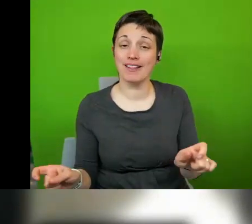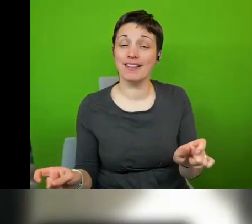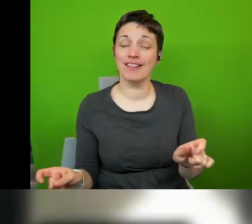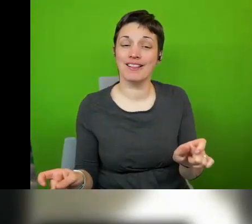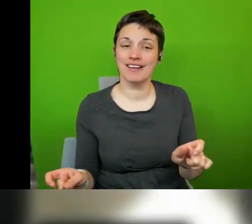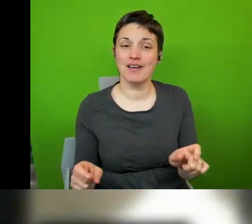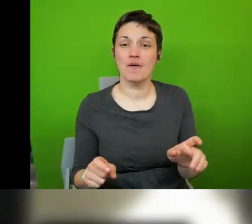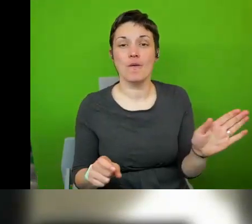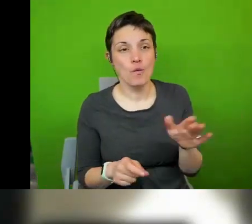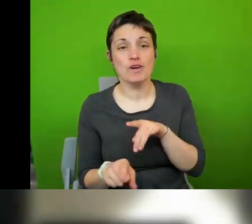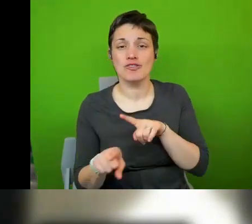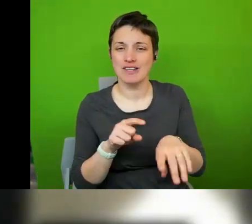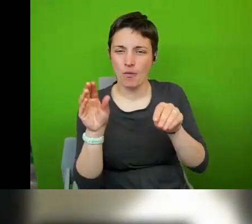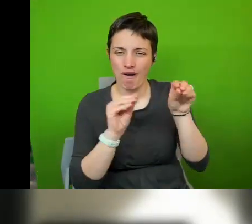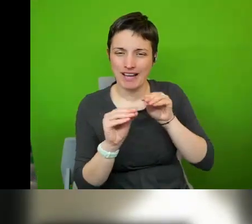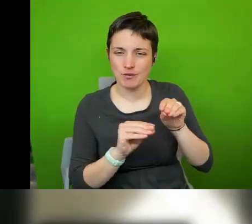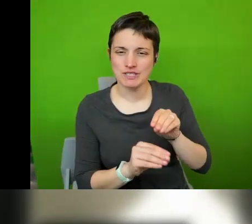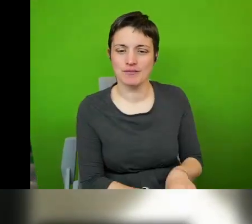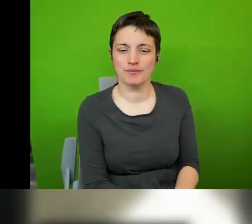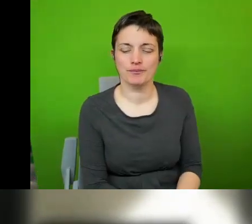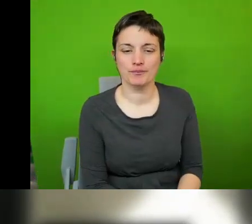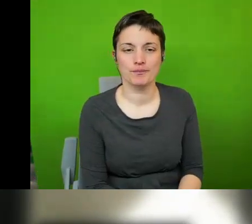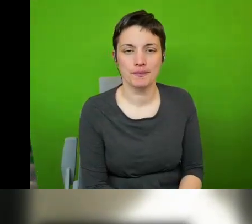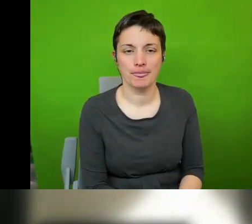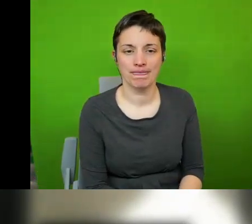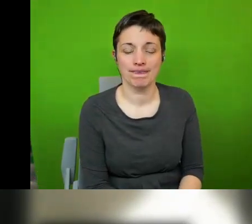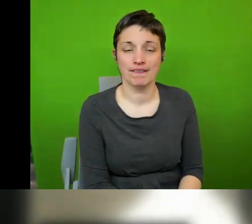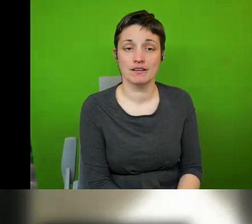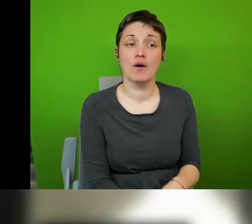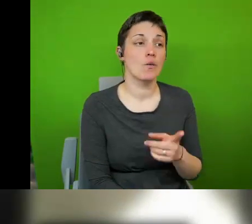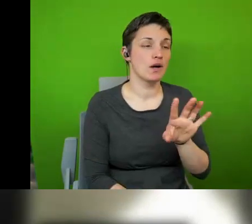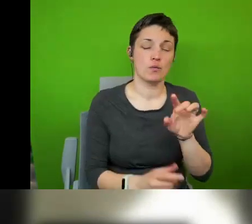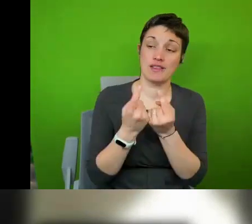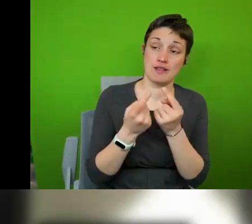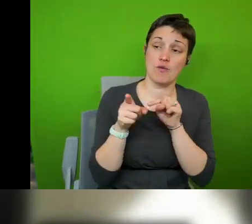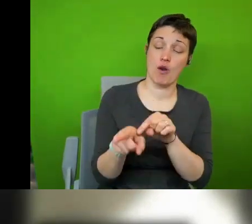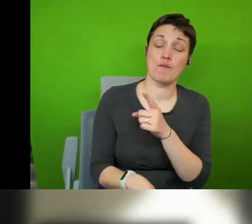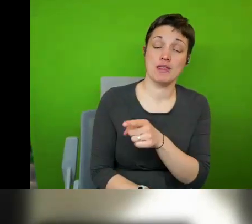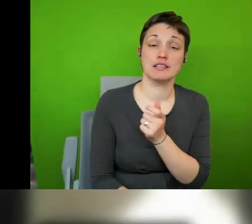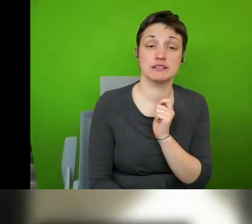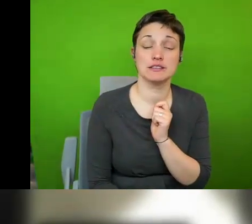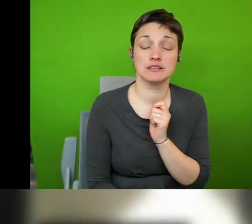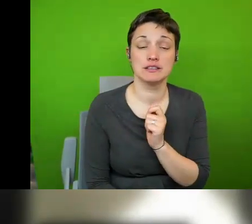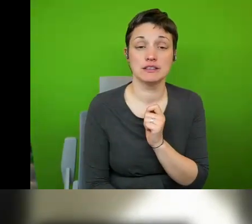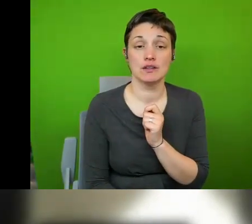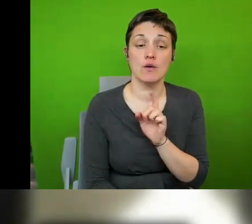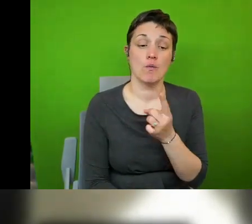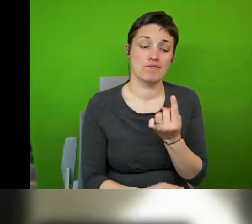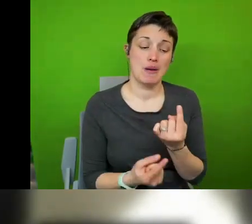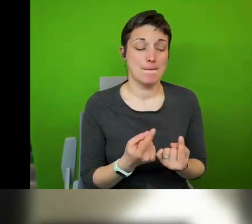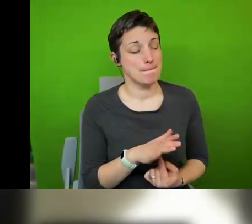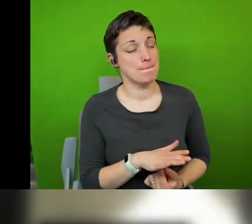work out sorry one word on that on that i'm following up on that i mean our main communication